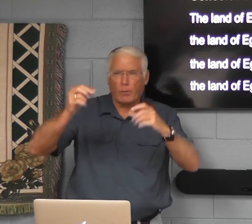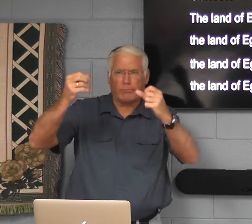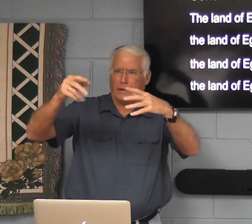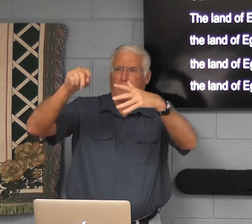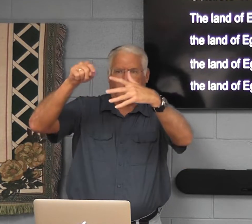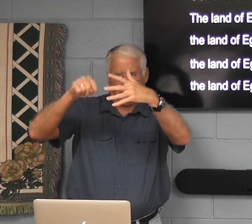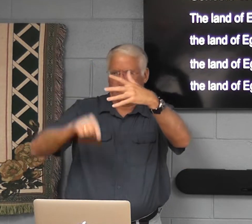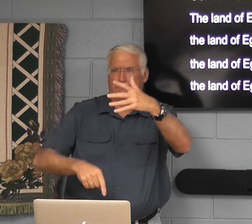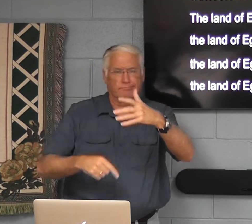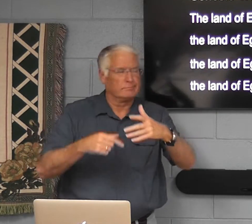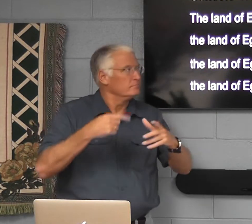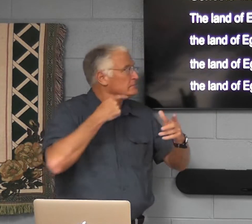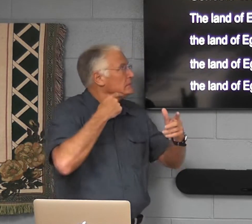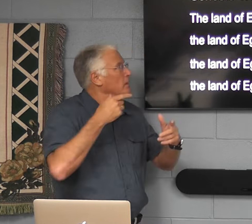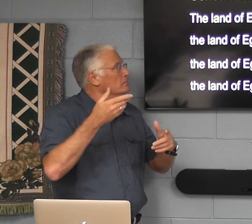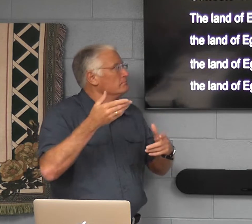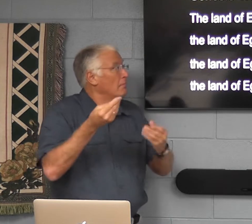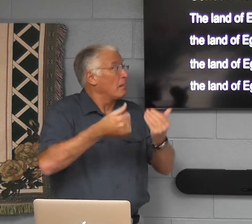Yeah, there's different translations.